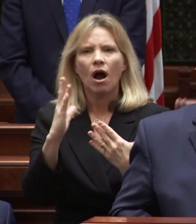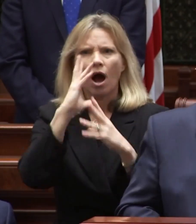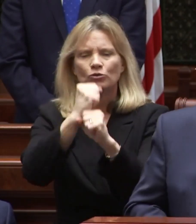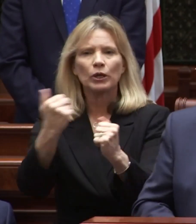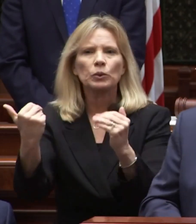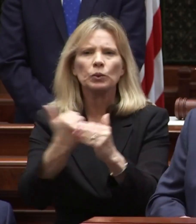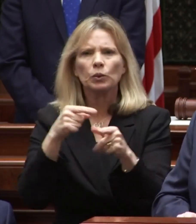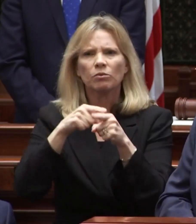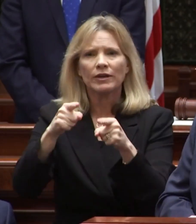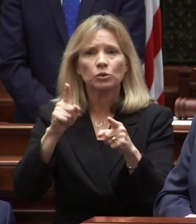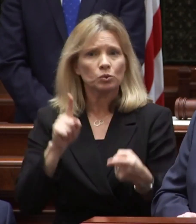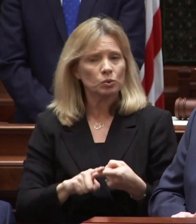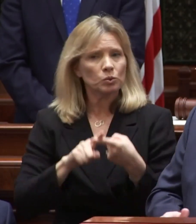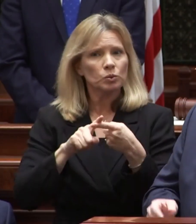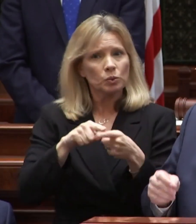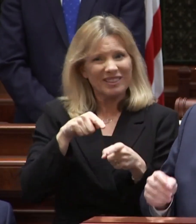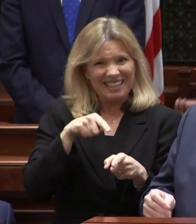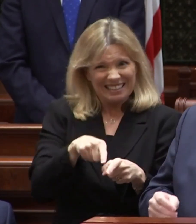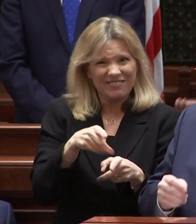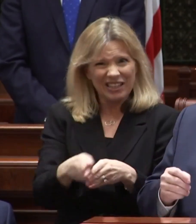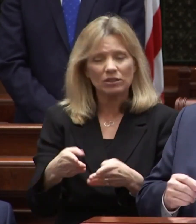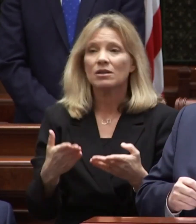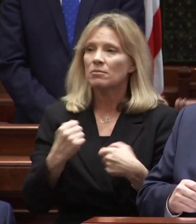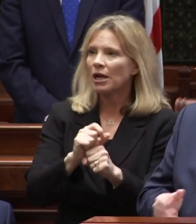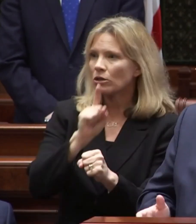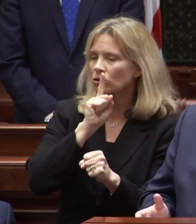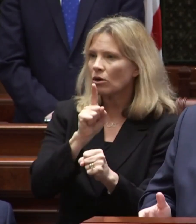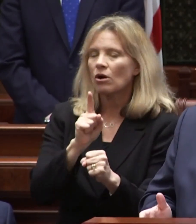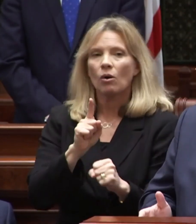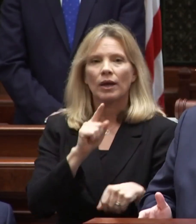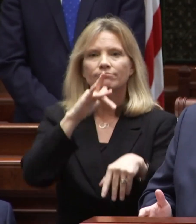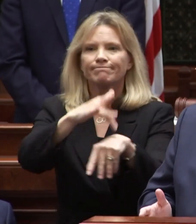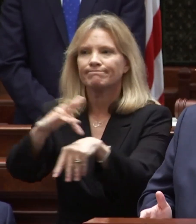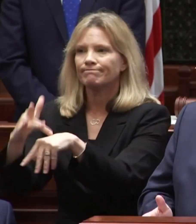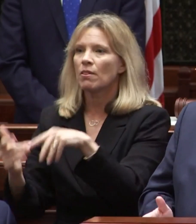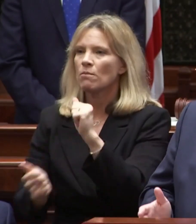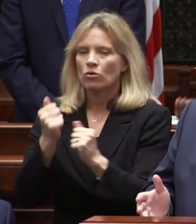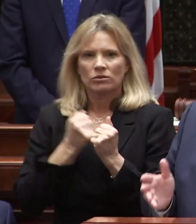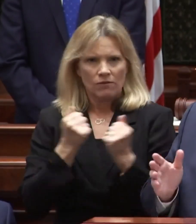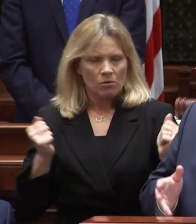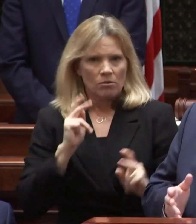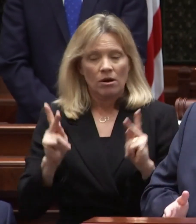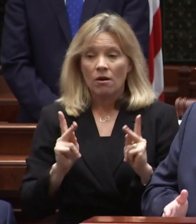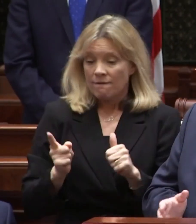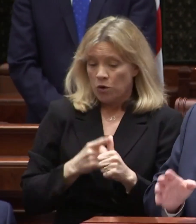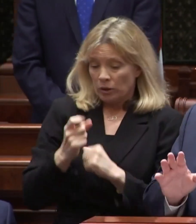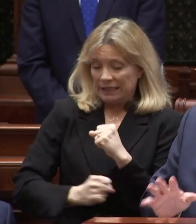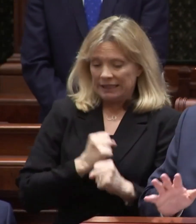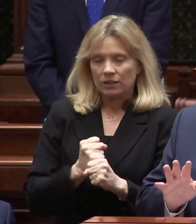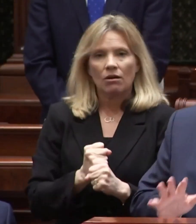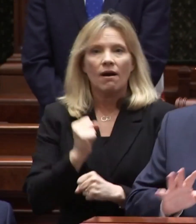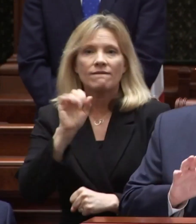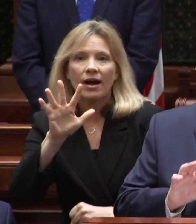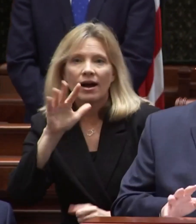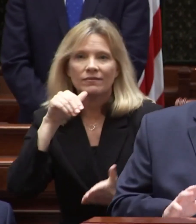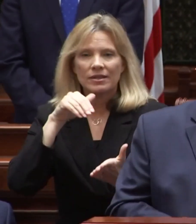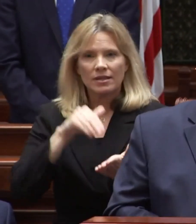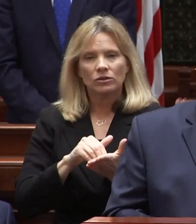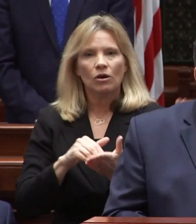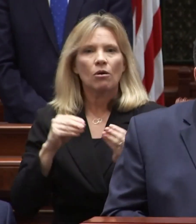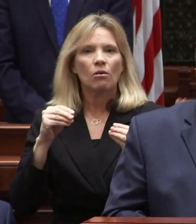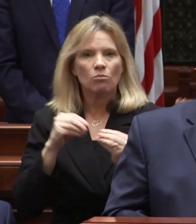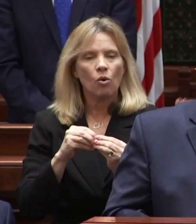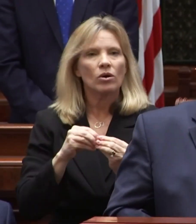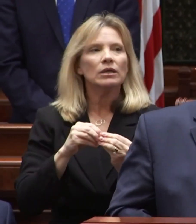new professionals to the field and ensure that we reach our most vulnerable in the first year alone five thousand